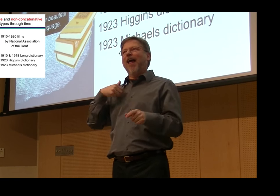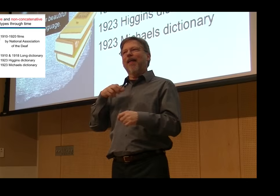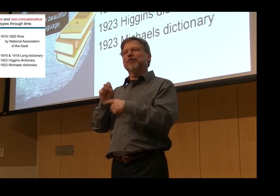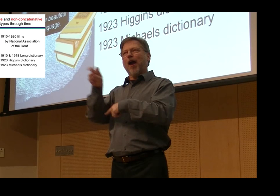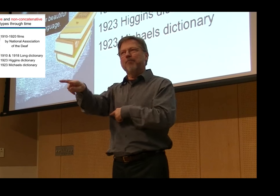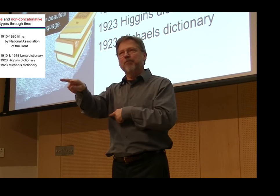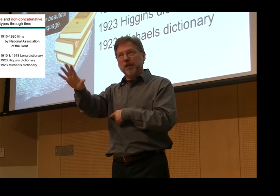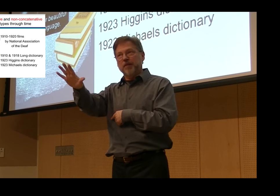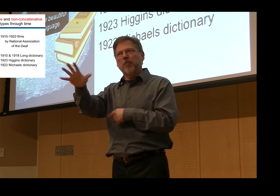form.